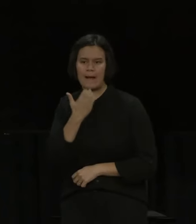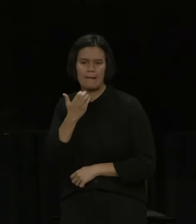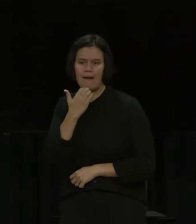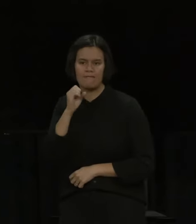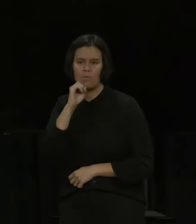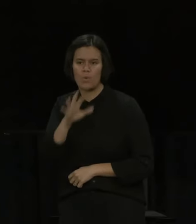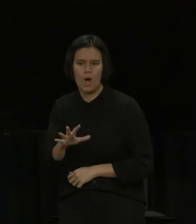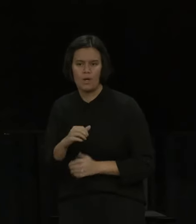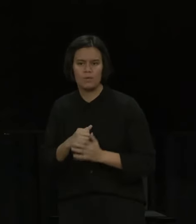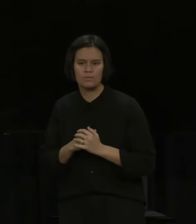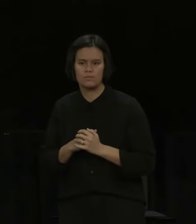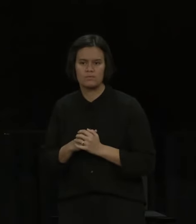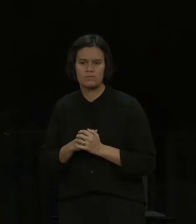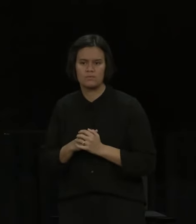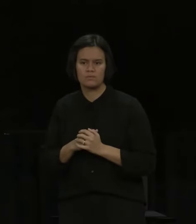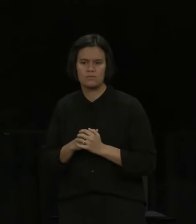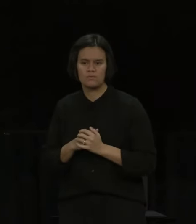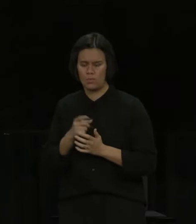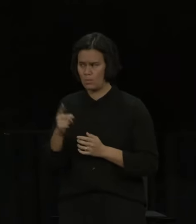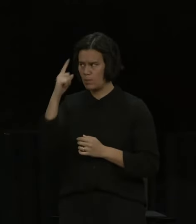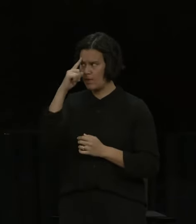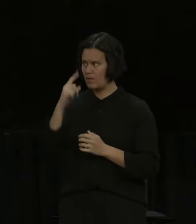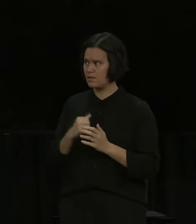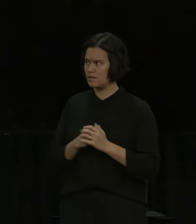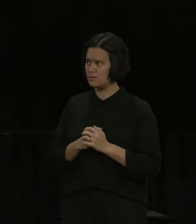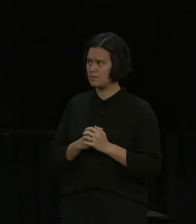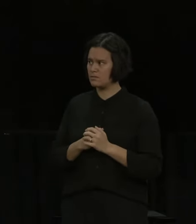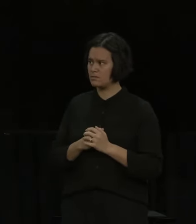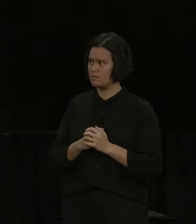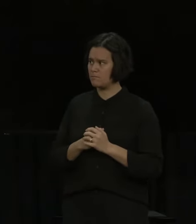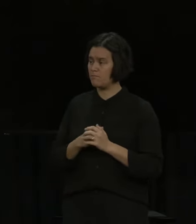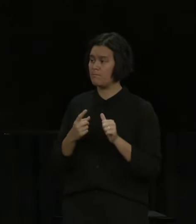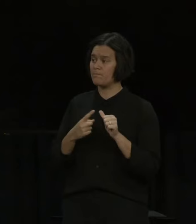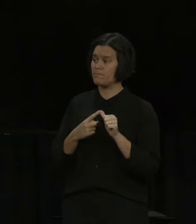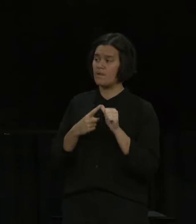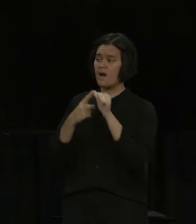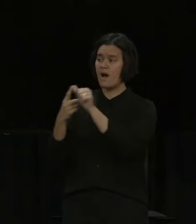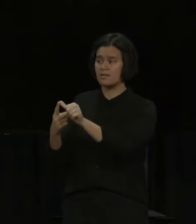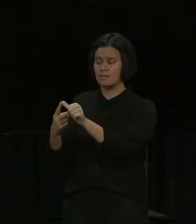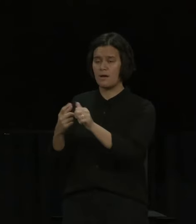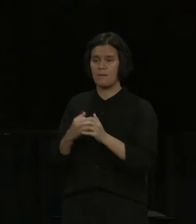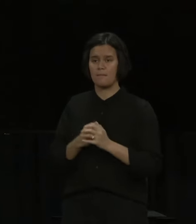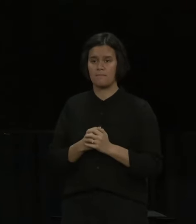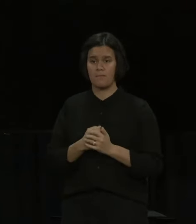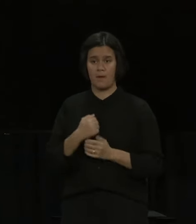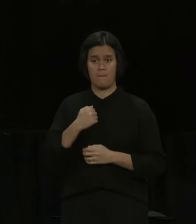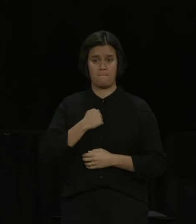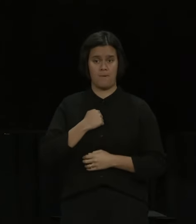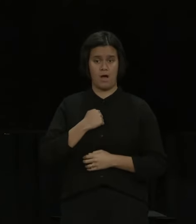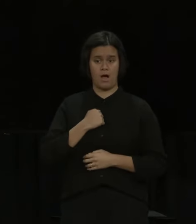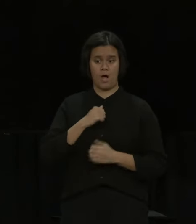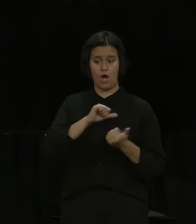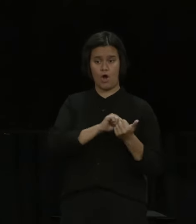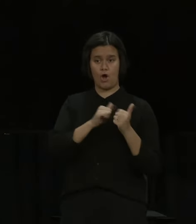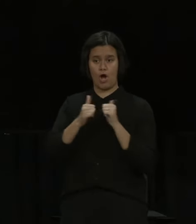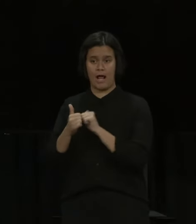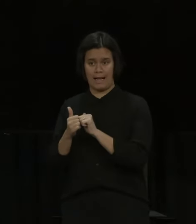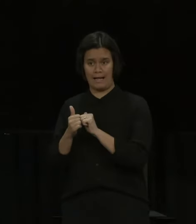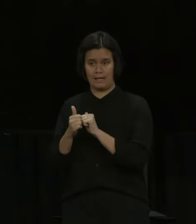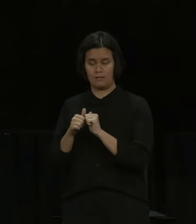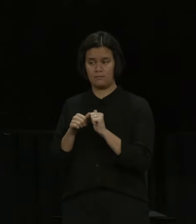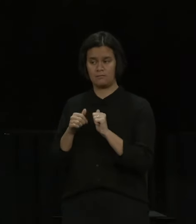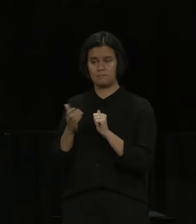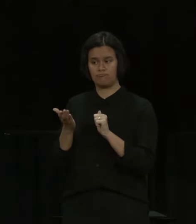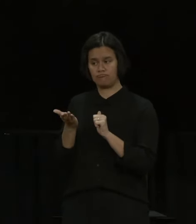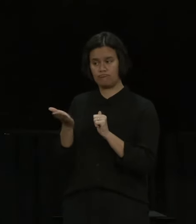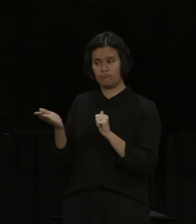of the Northland District Health Board as well? I think my ministerial colleagues who engage regularly with IWI leaders up there